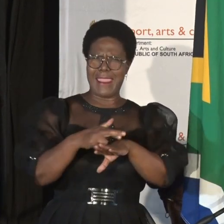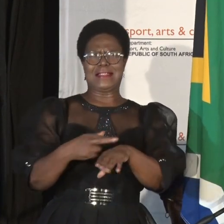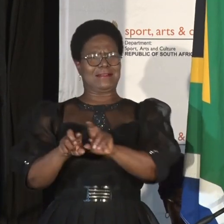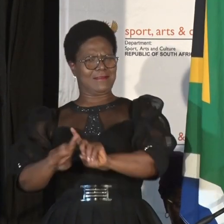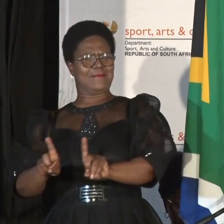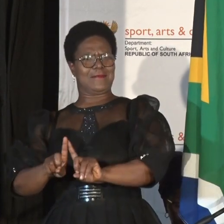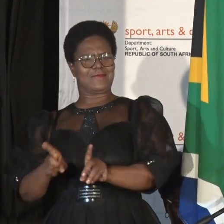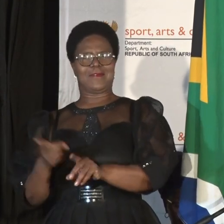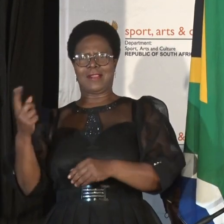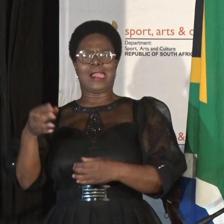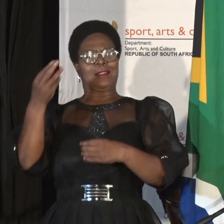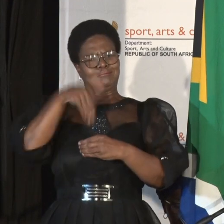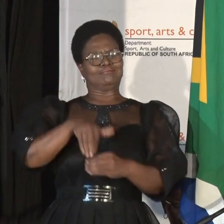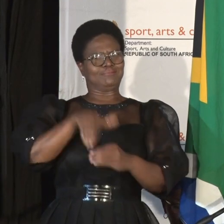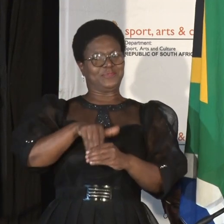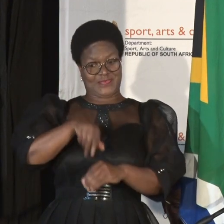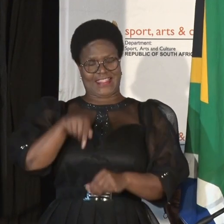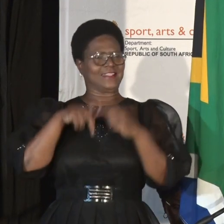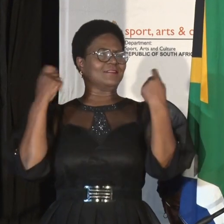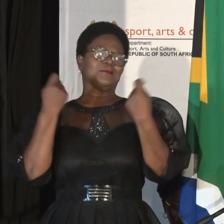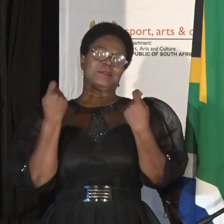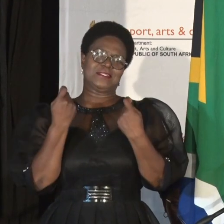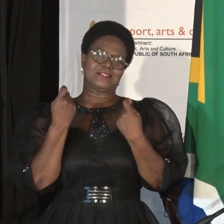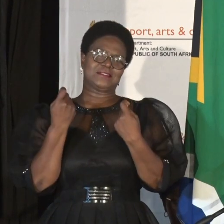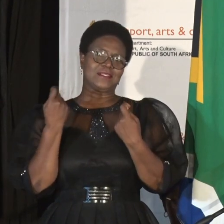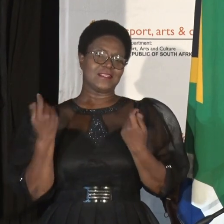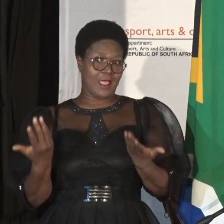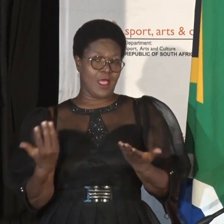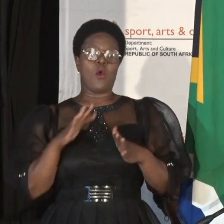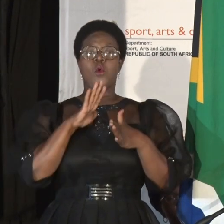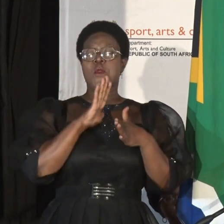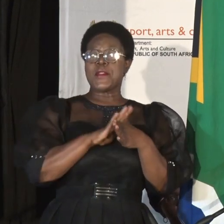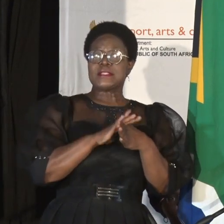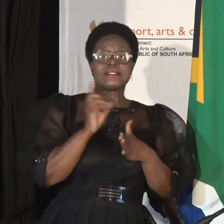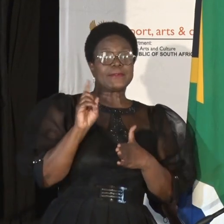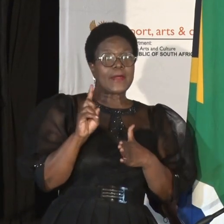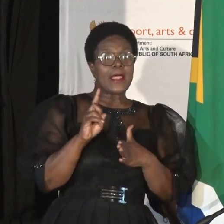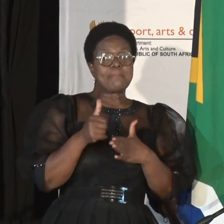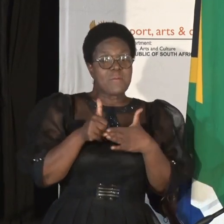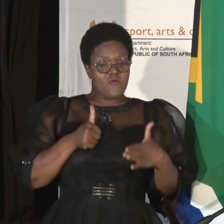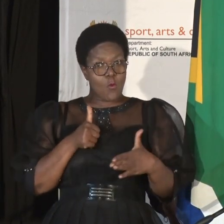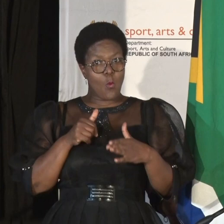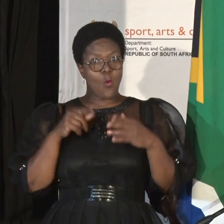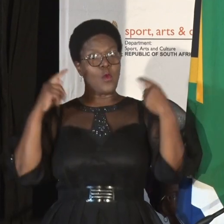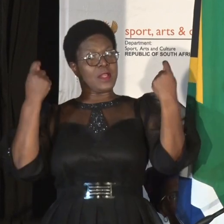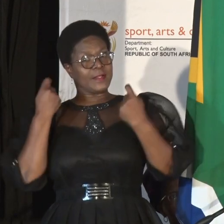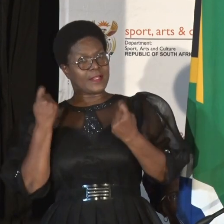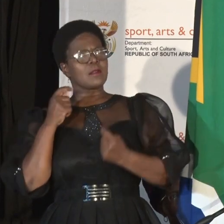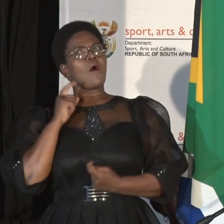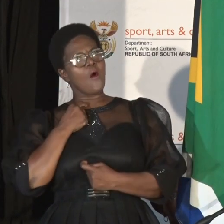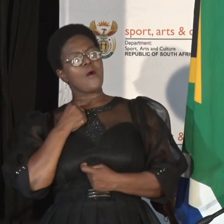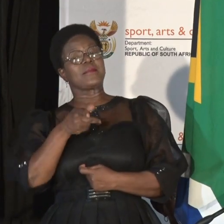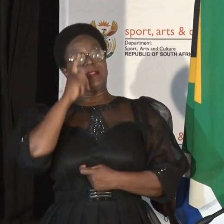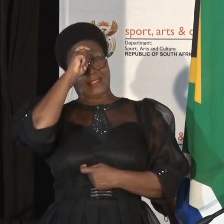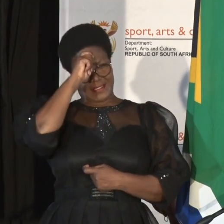participating in the celebration. The reason is preceding the event we recognize that